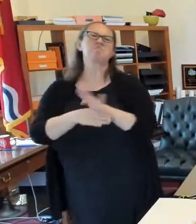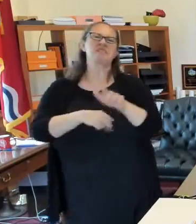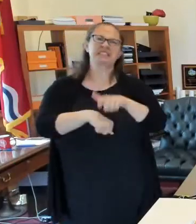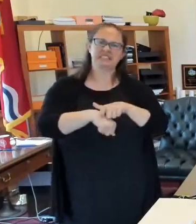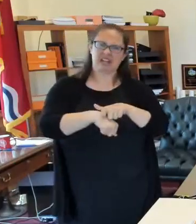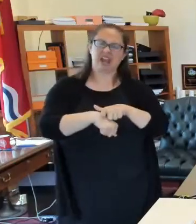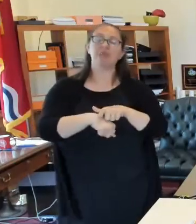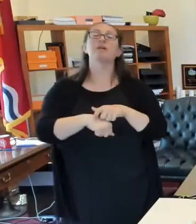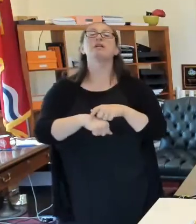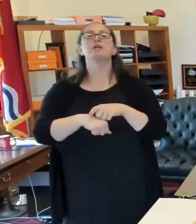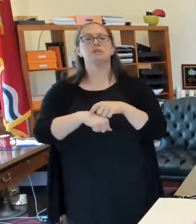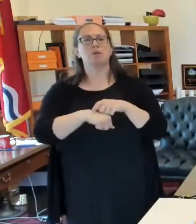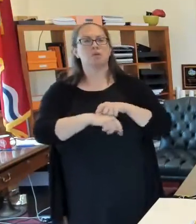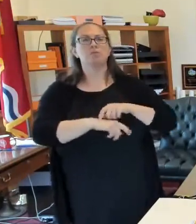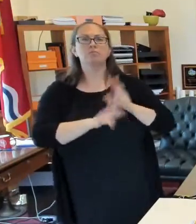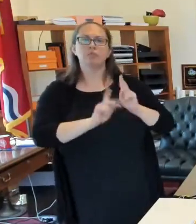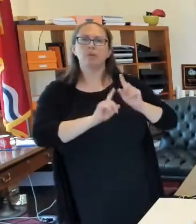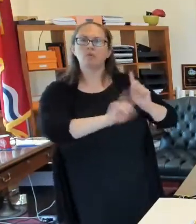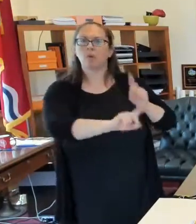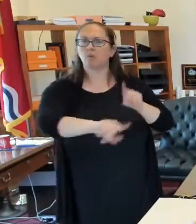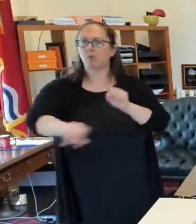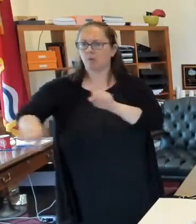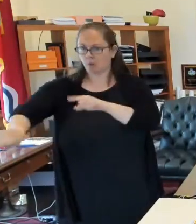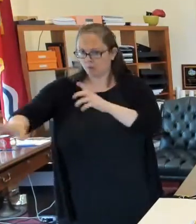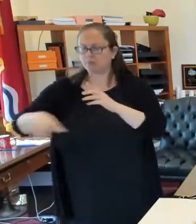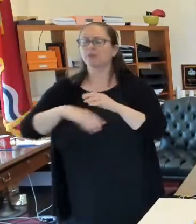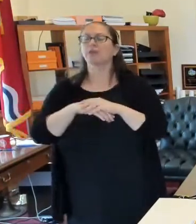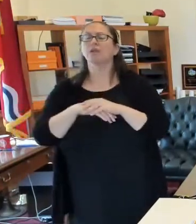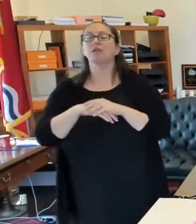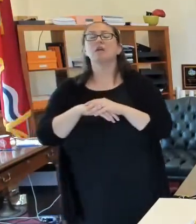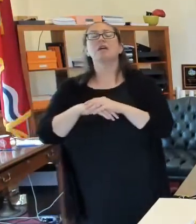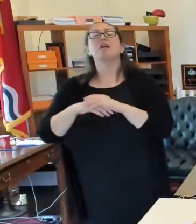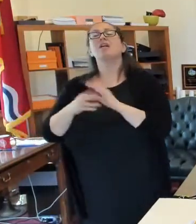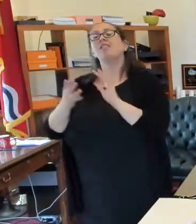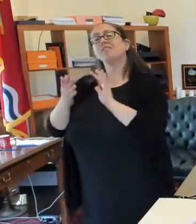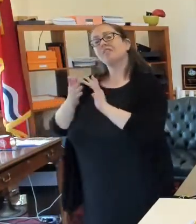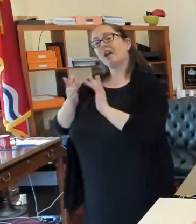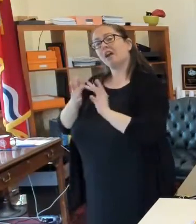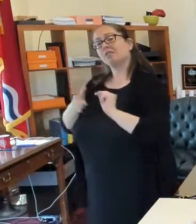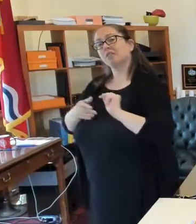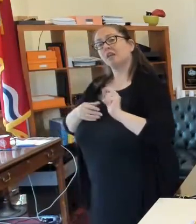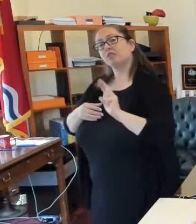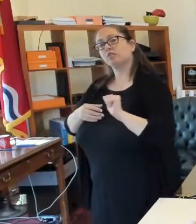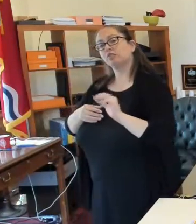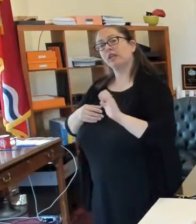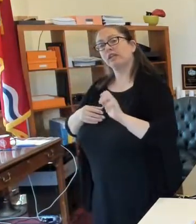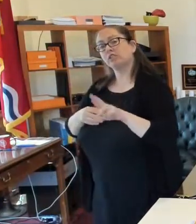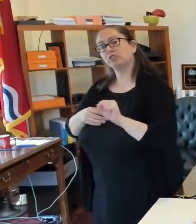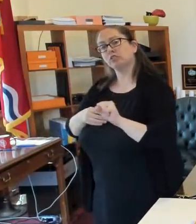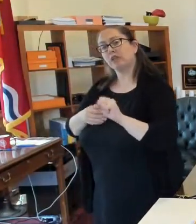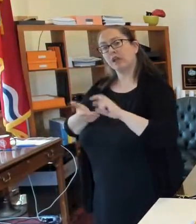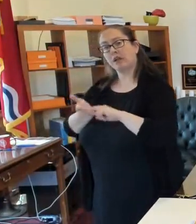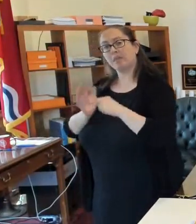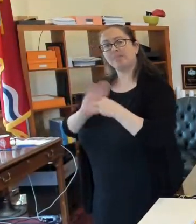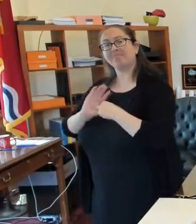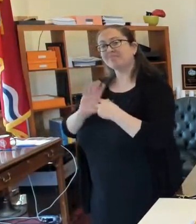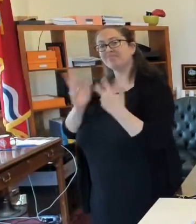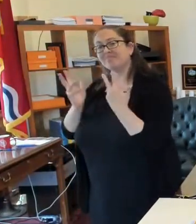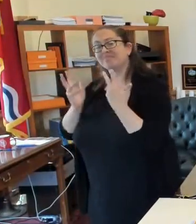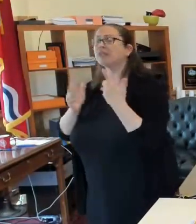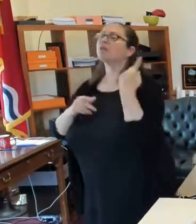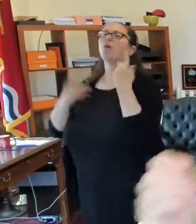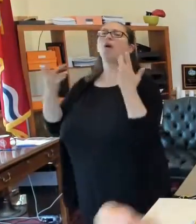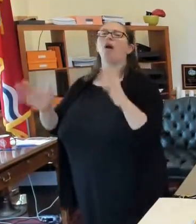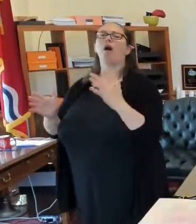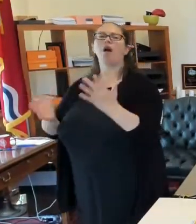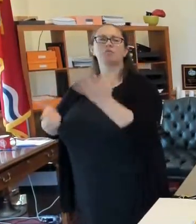we are doing that. We're doing it again this weekend. Contact tracers would mean that, uh, somebody's positive and